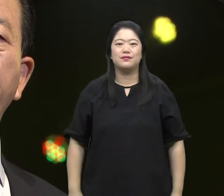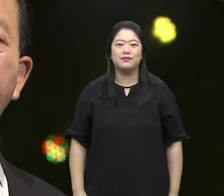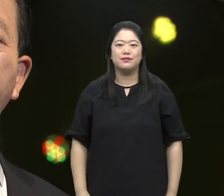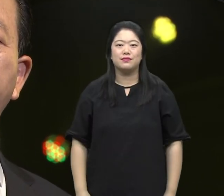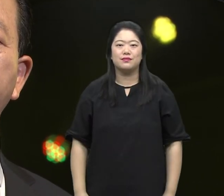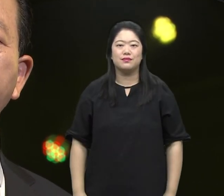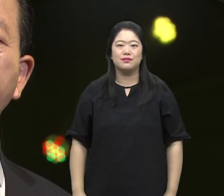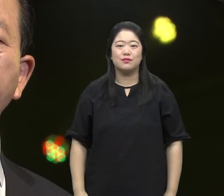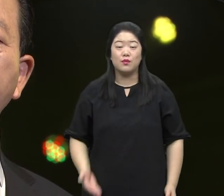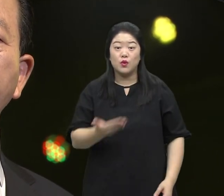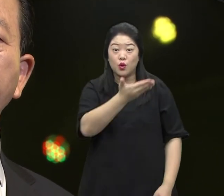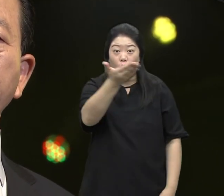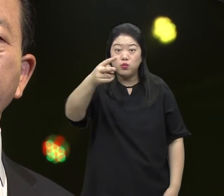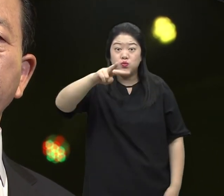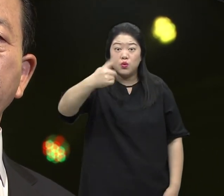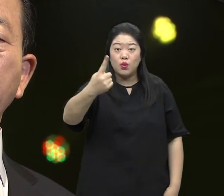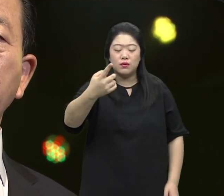And you must walk inside of that.